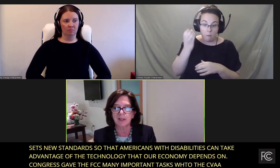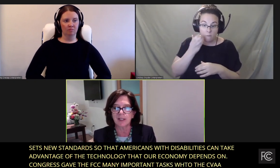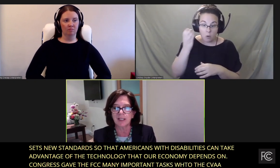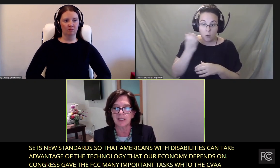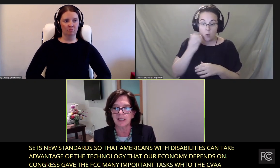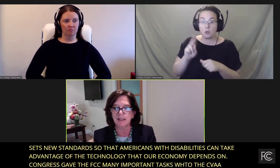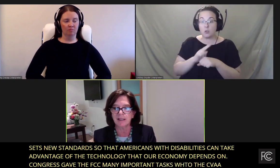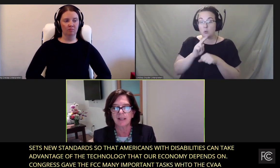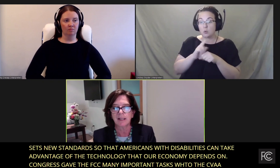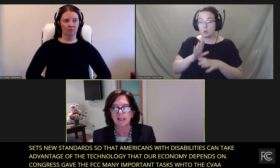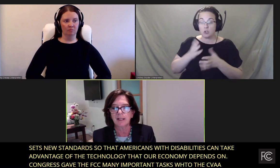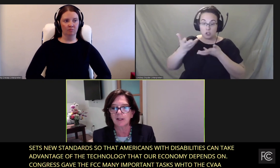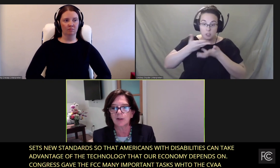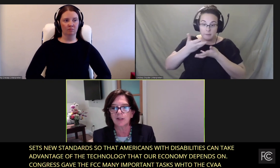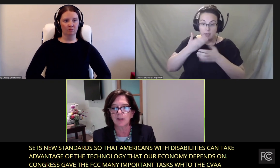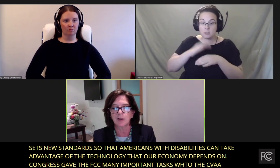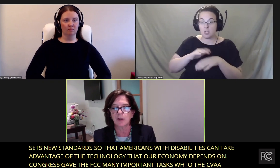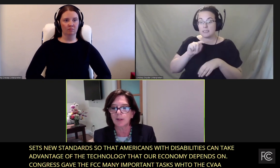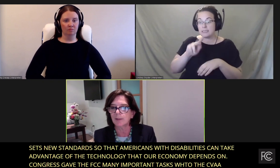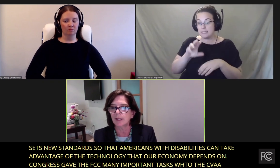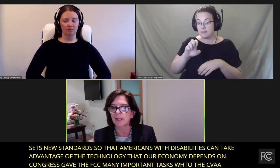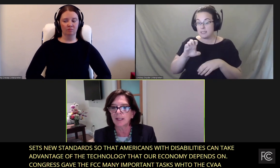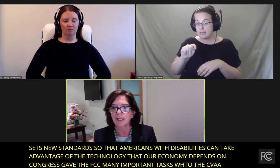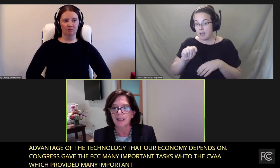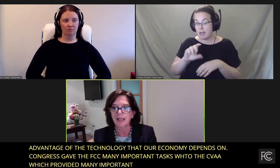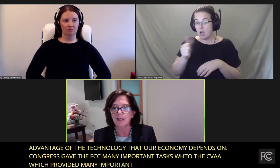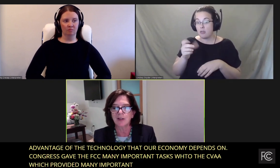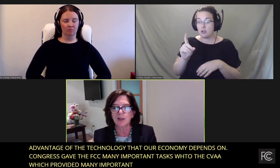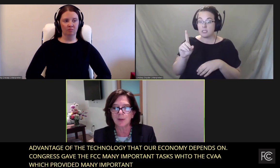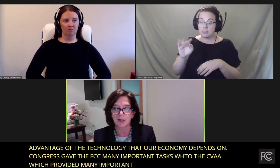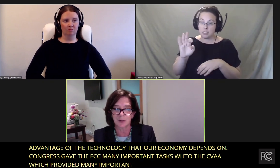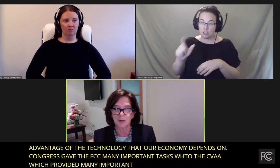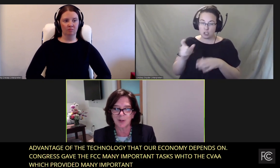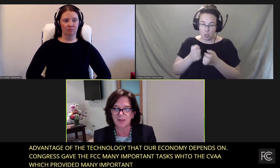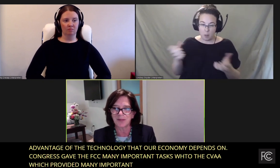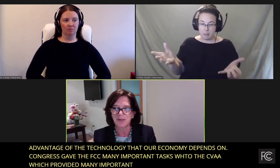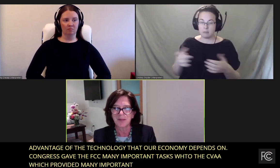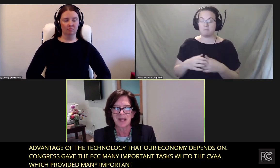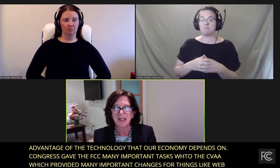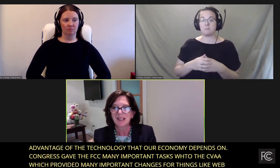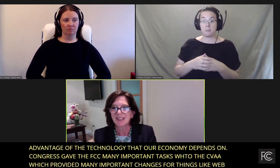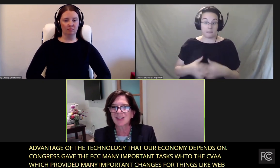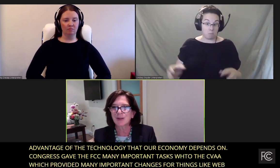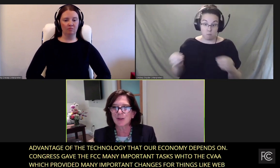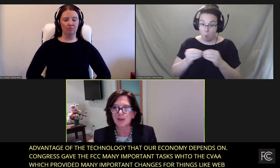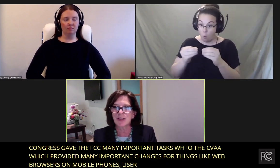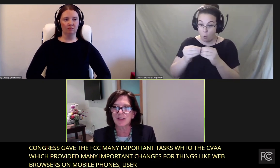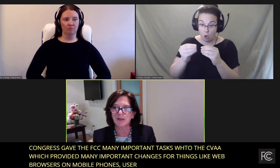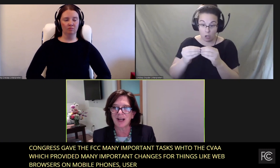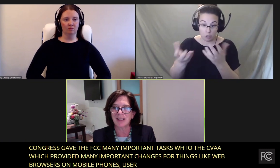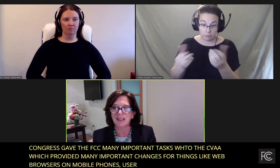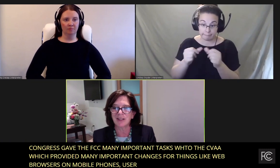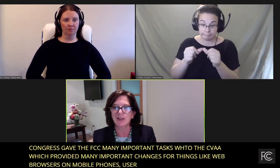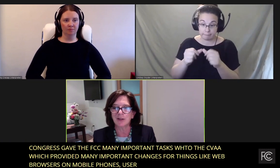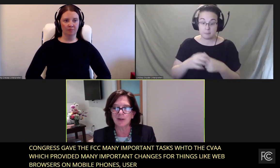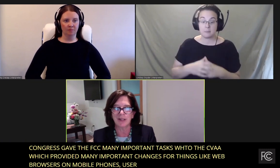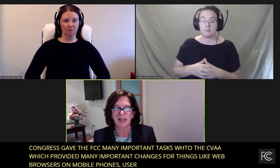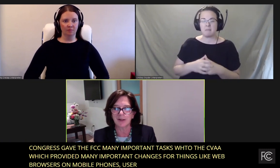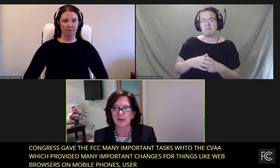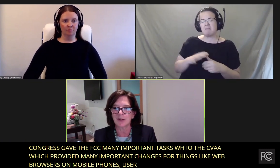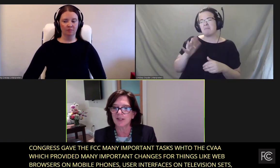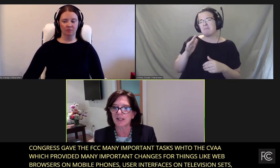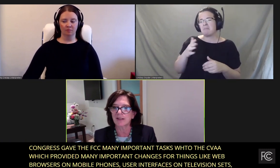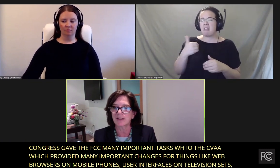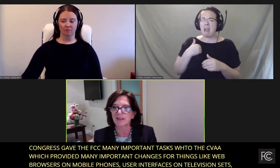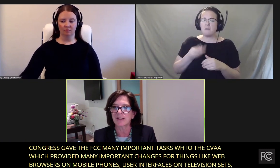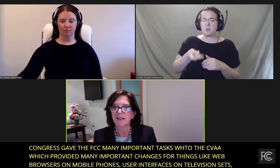on television sets and other digital equipment, and so much more. Diane It's loosely divided into two